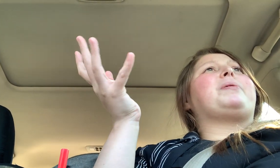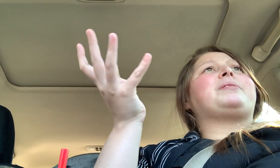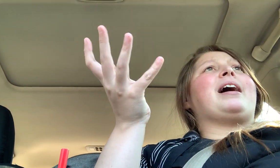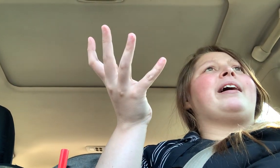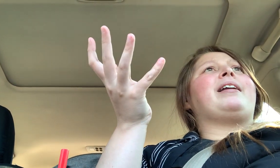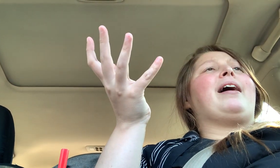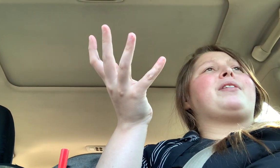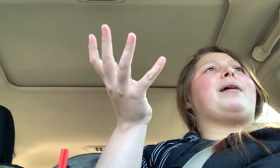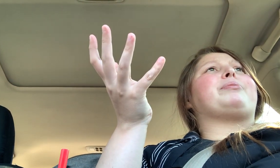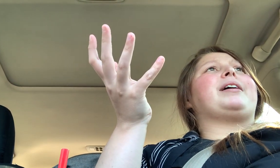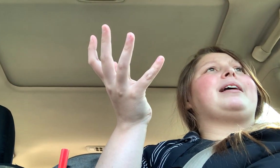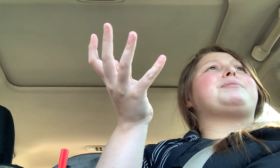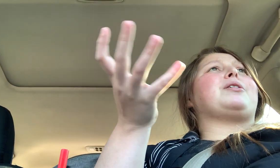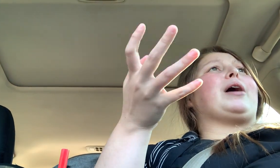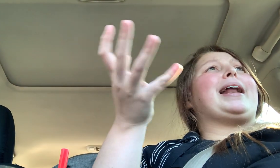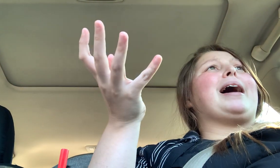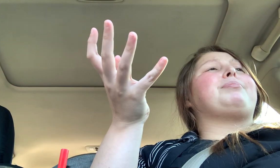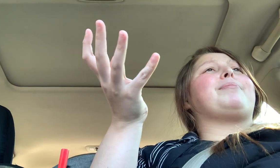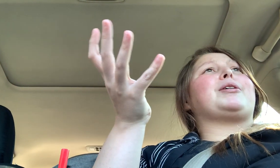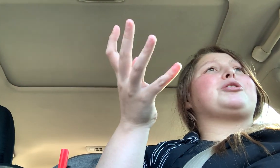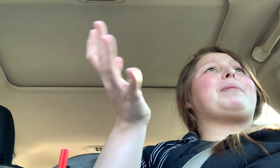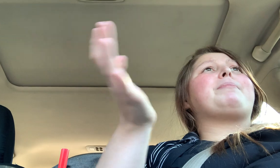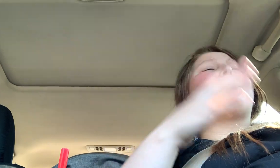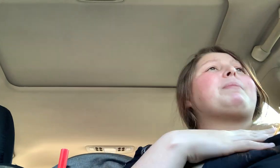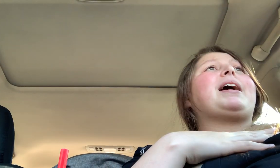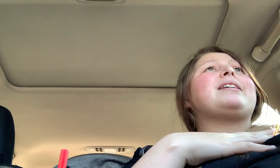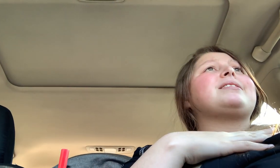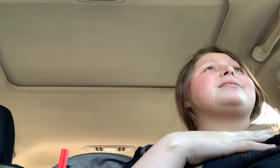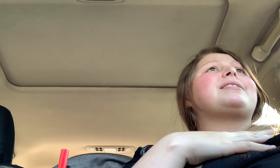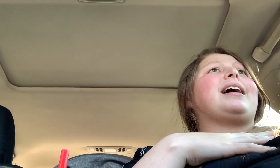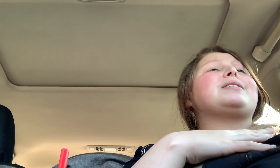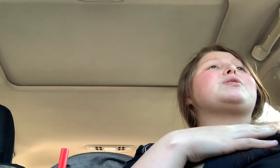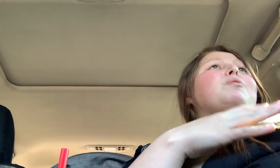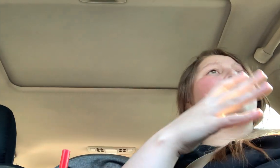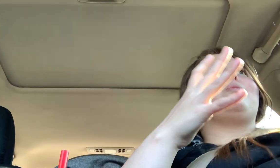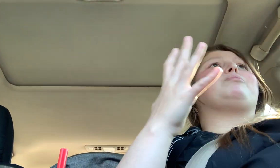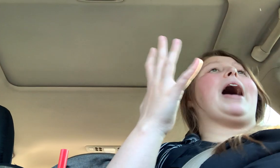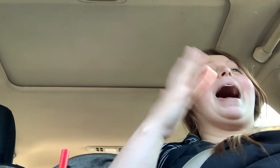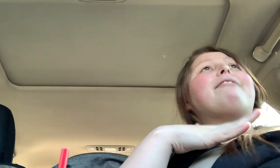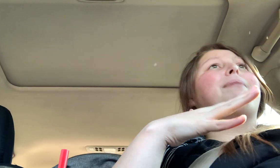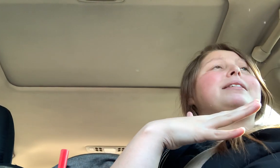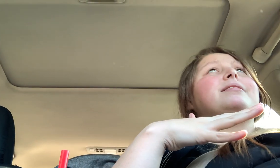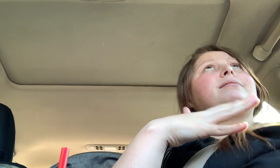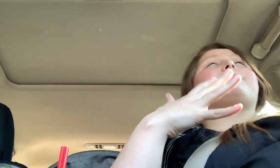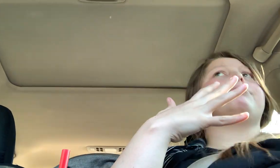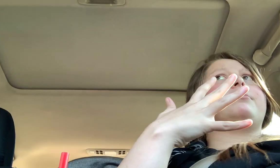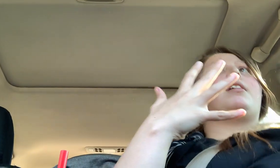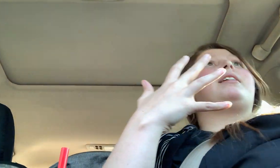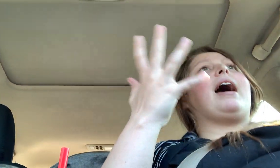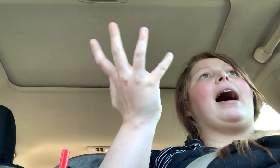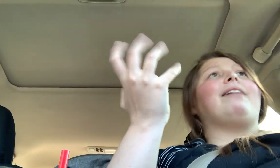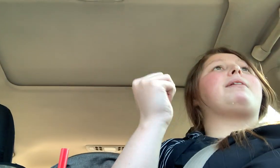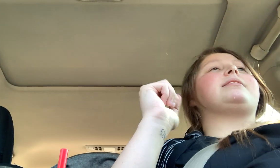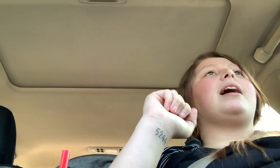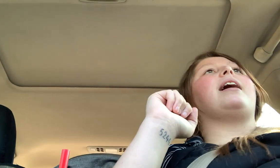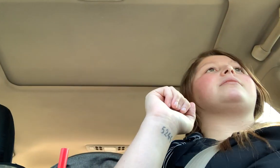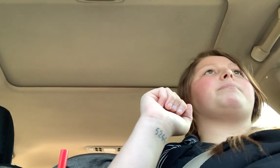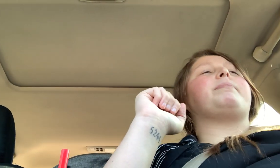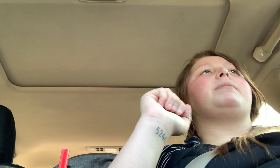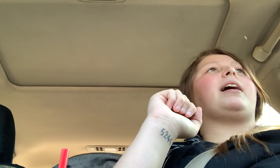that have got preeclampsia or had high blood pressure. One of my cousins that is half my, yeah, half my size. Yeah.